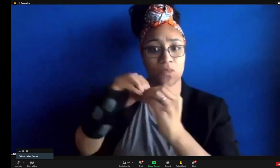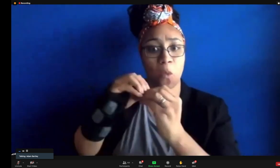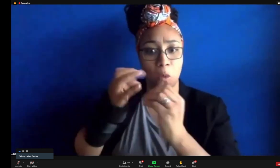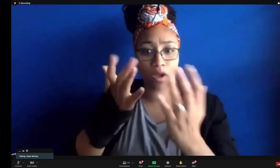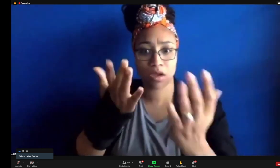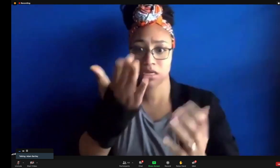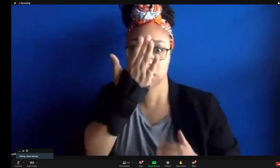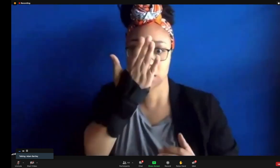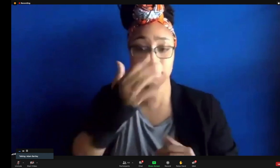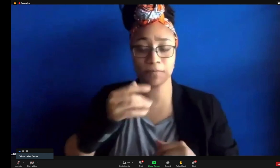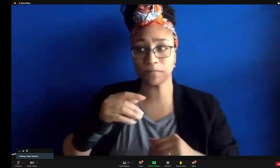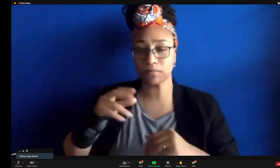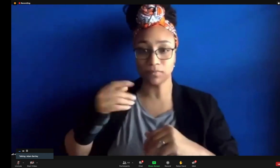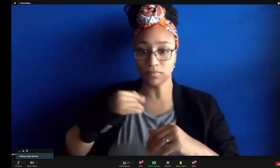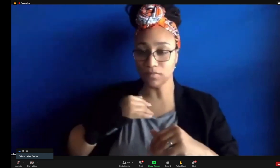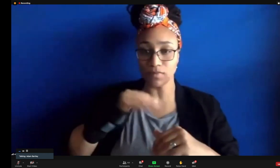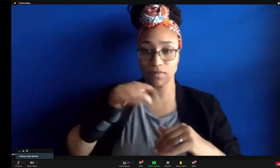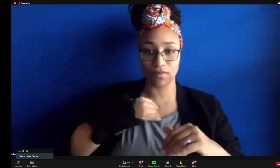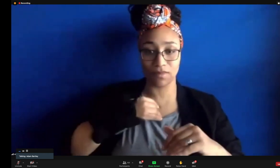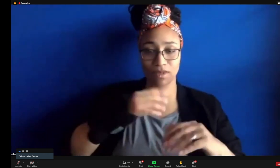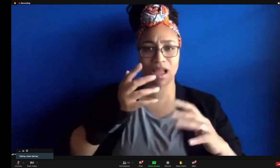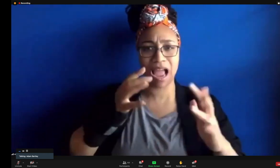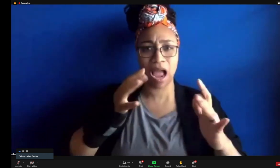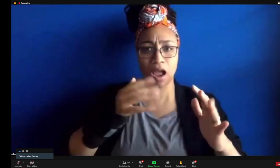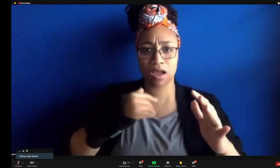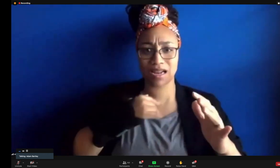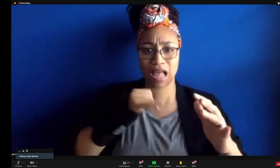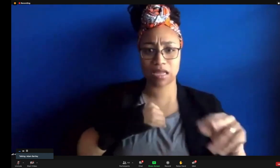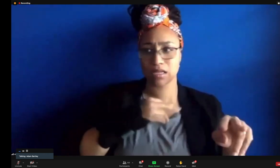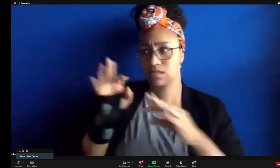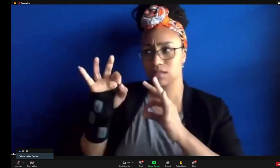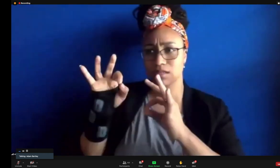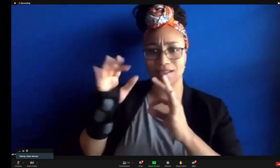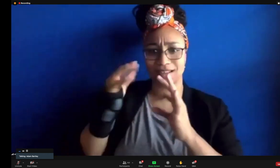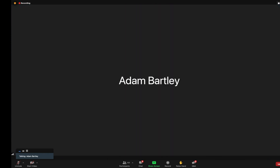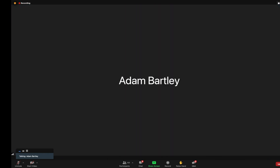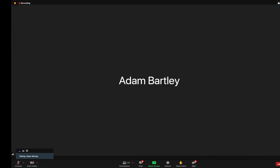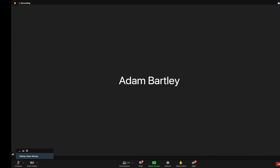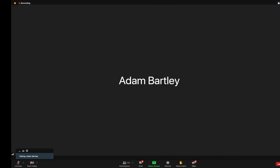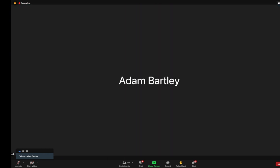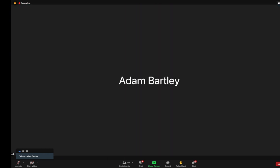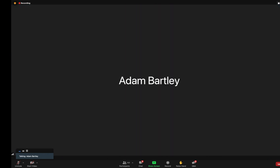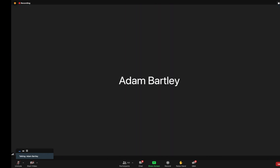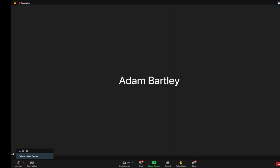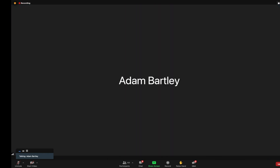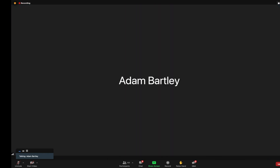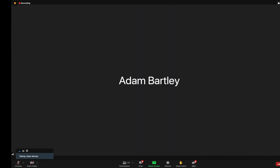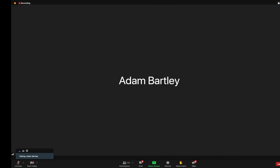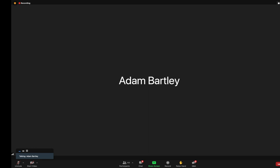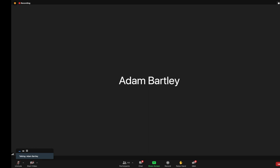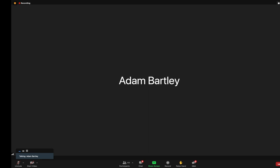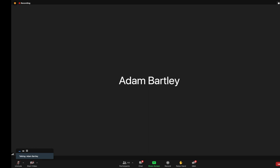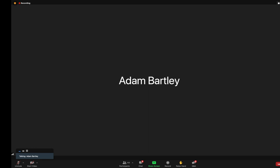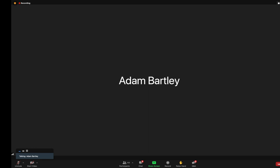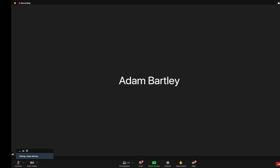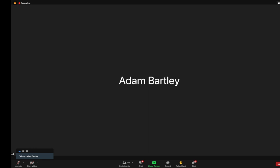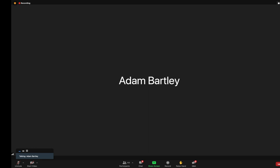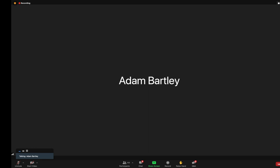and frame see it differently, and they see it up close. I have a different perspective on it. so I would be distracted with their thoughts on